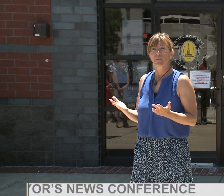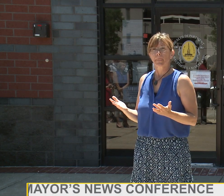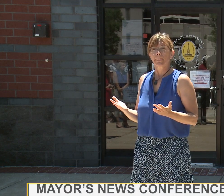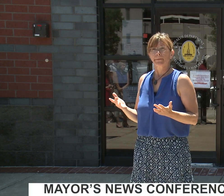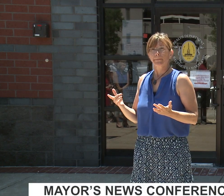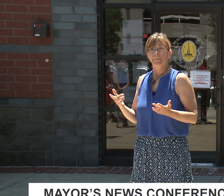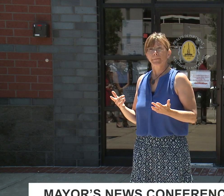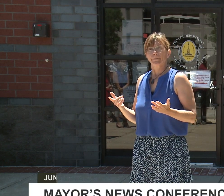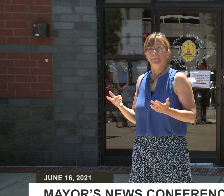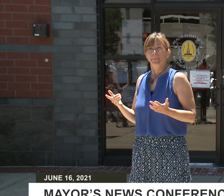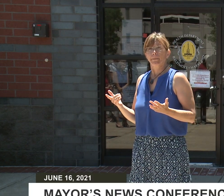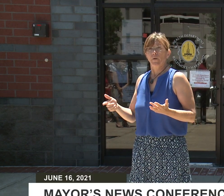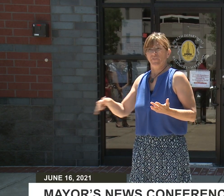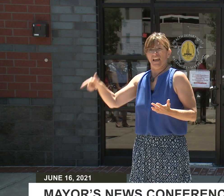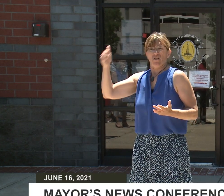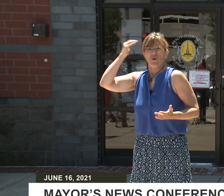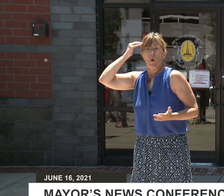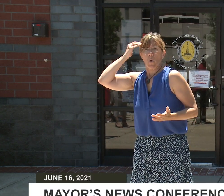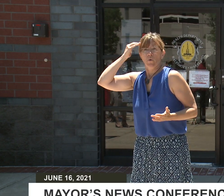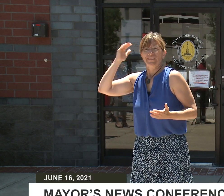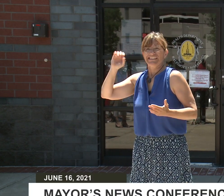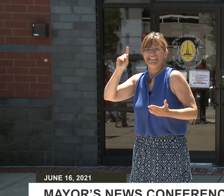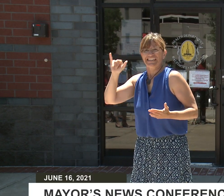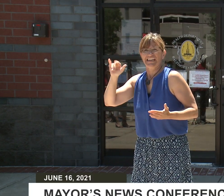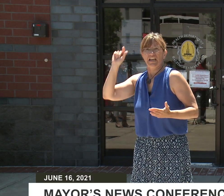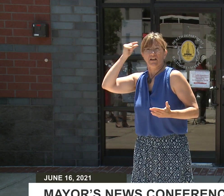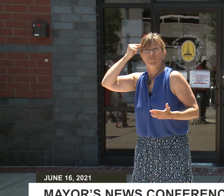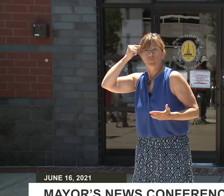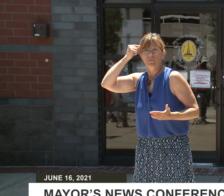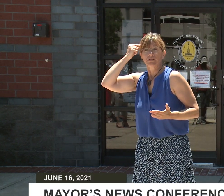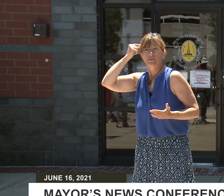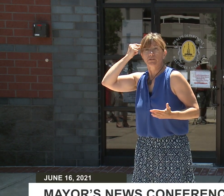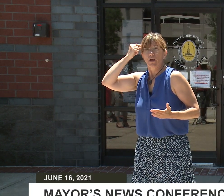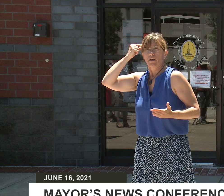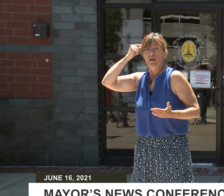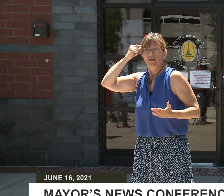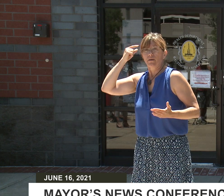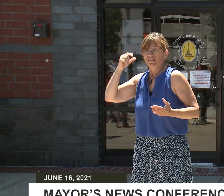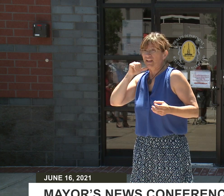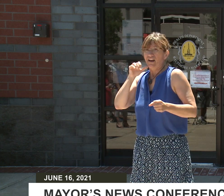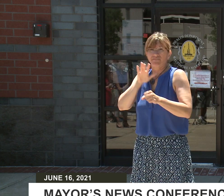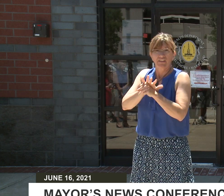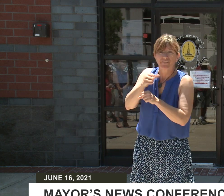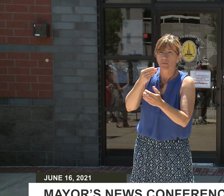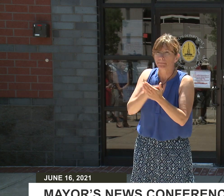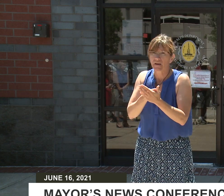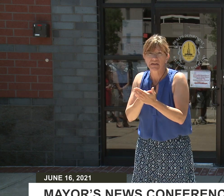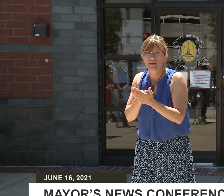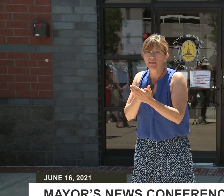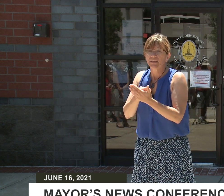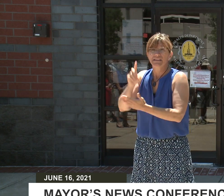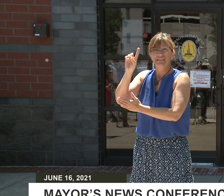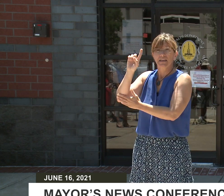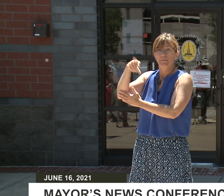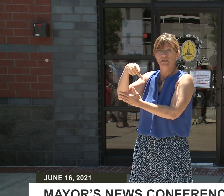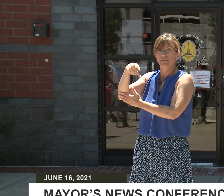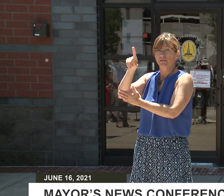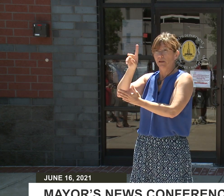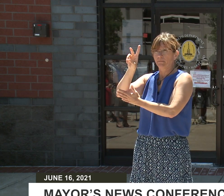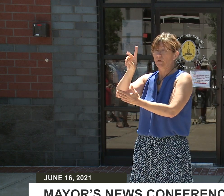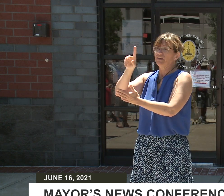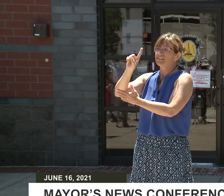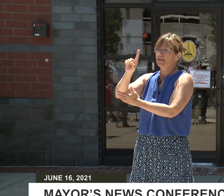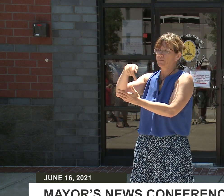our city government has been outdated for far too long. When you talk about DPW in particular, we're talking about an agency that didn't even